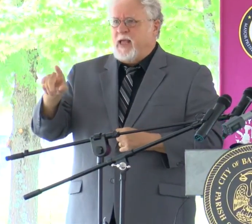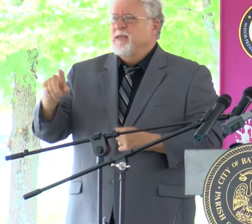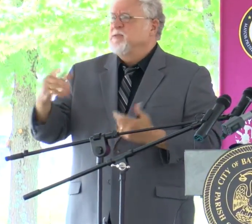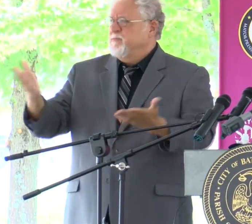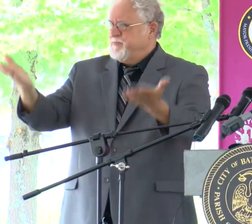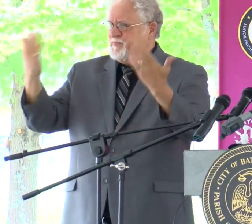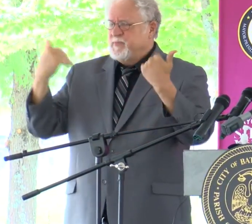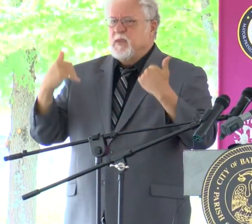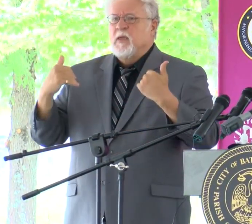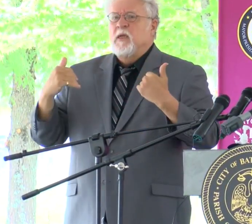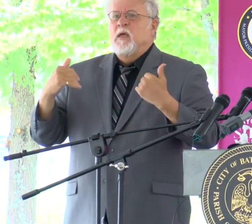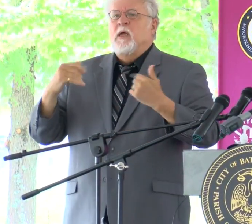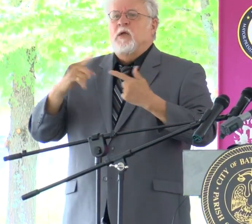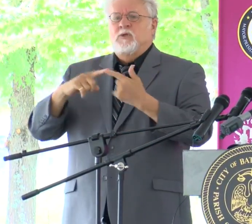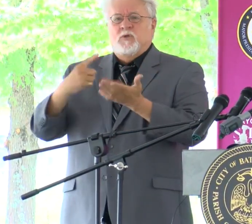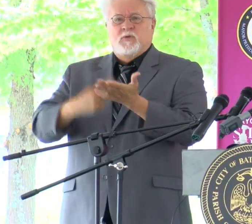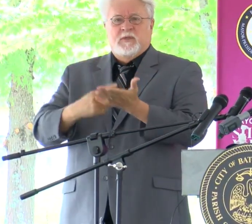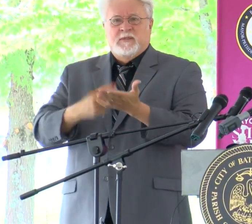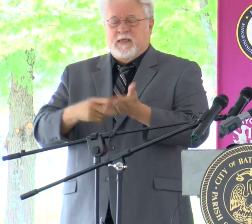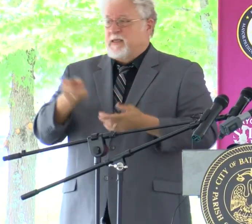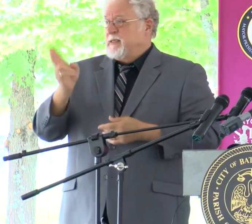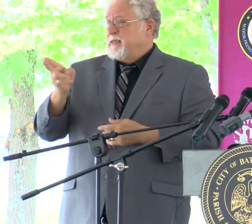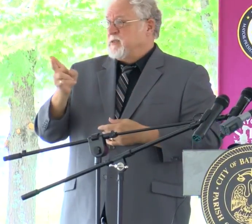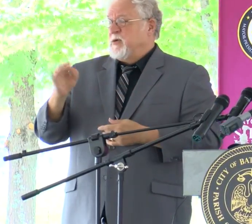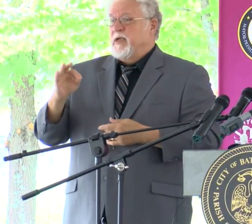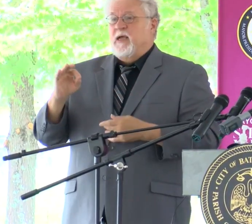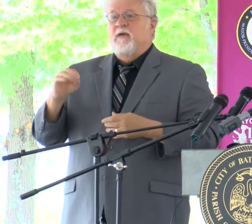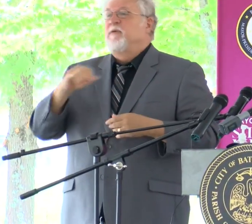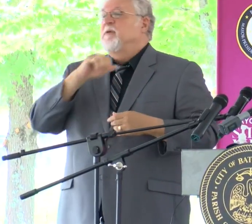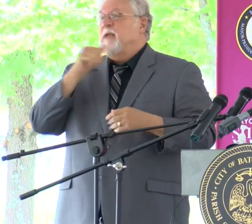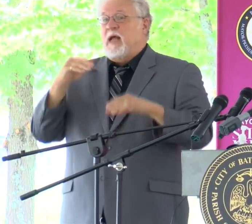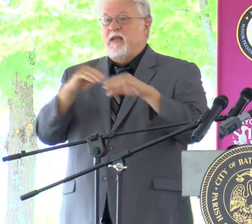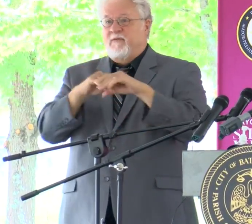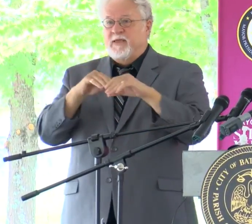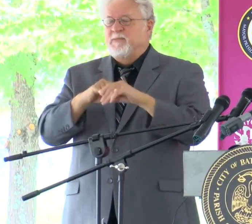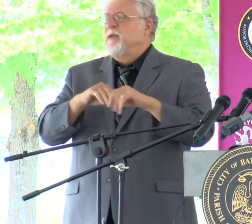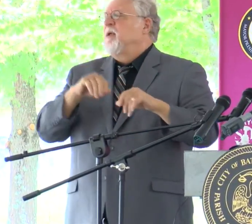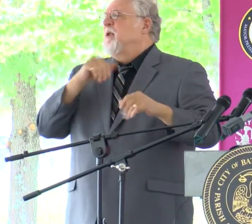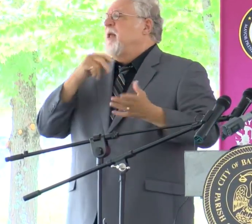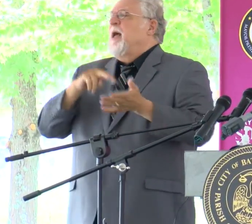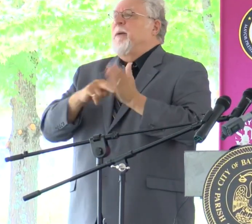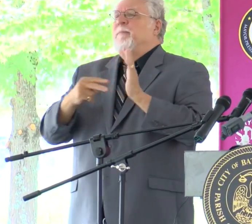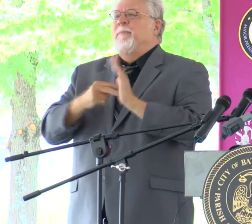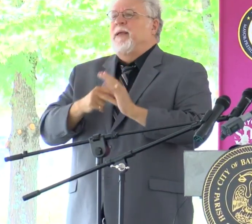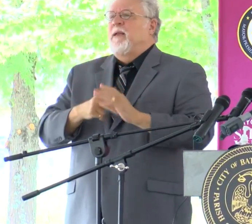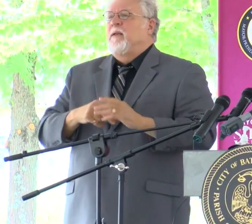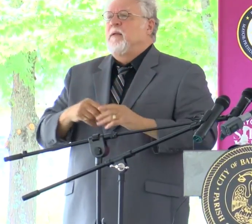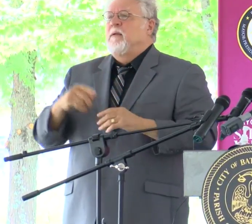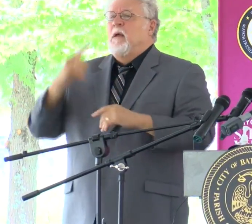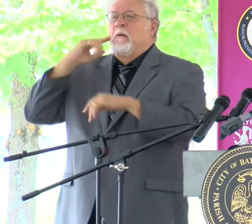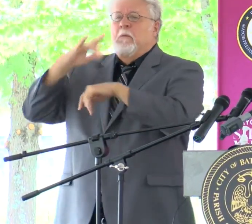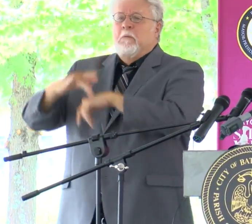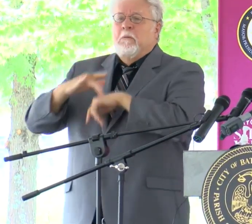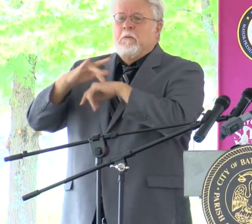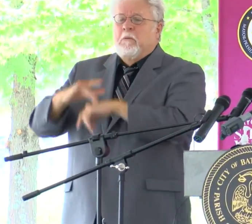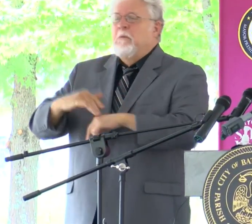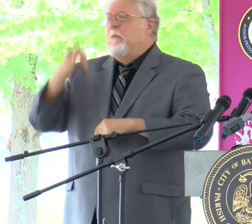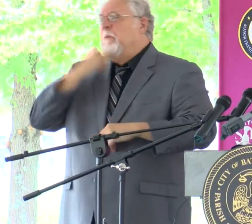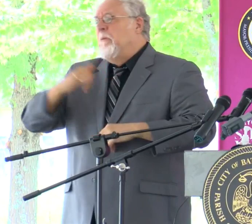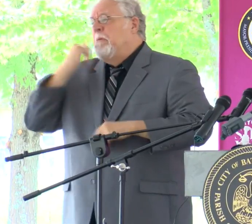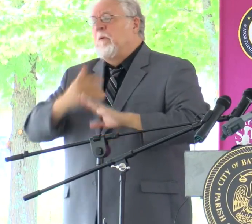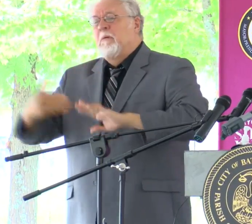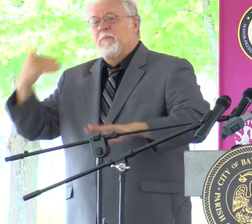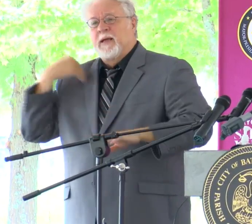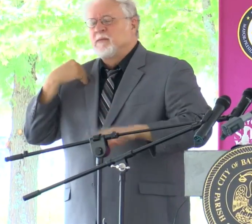out today to discuss this history of disinvestment, not with the intention on dwelling on the misdoings of the